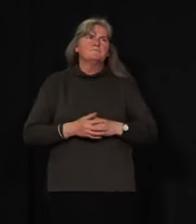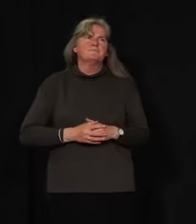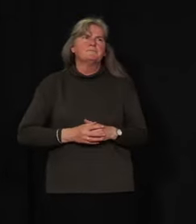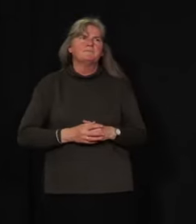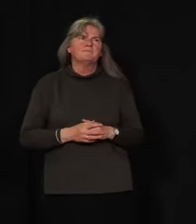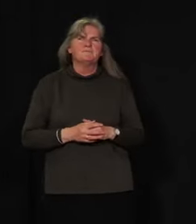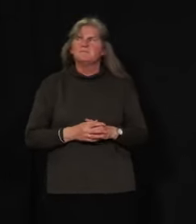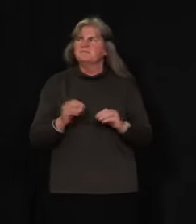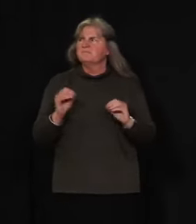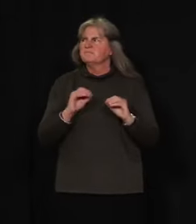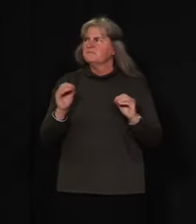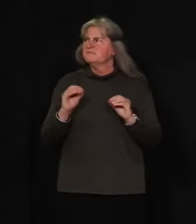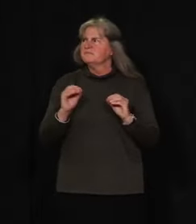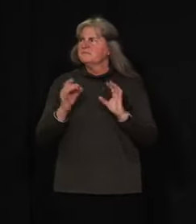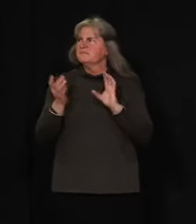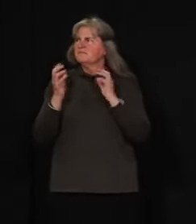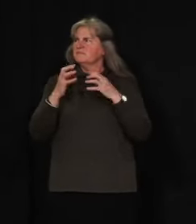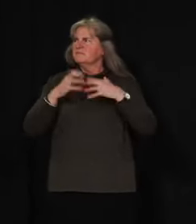Is the line completely down?